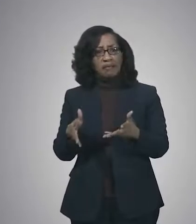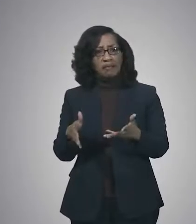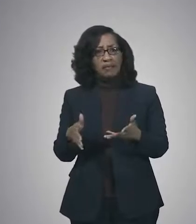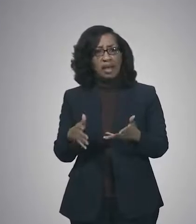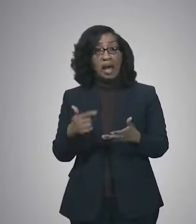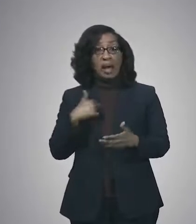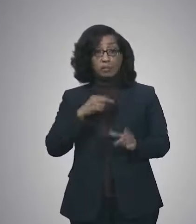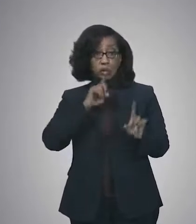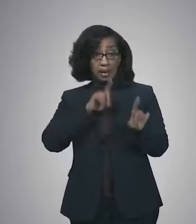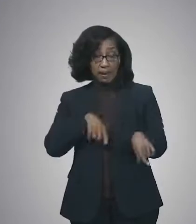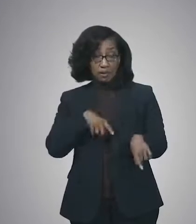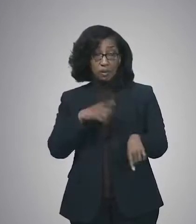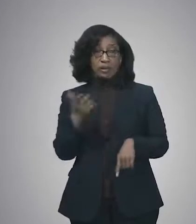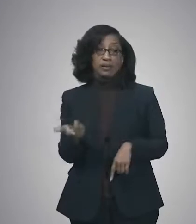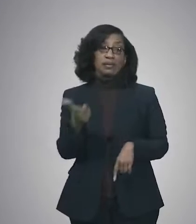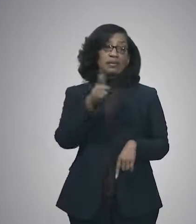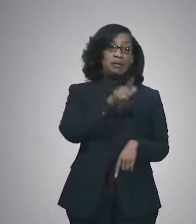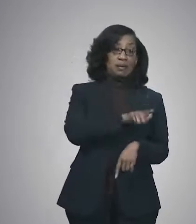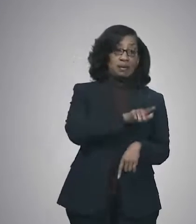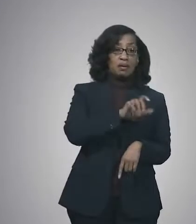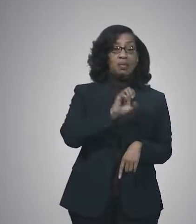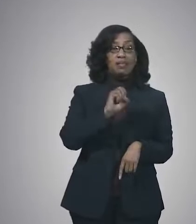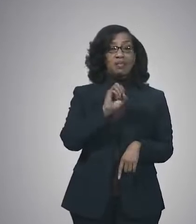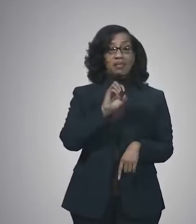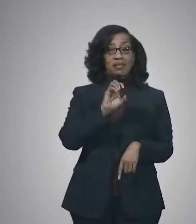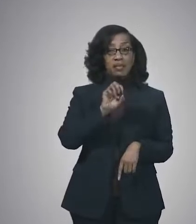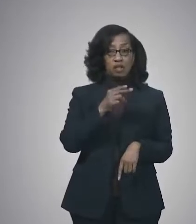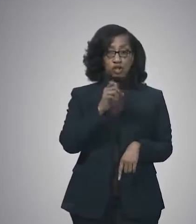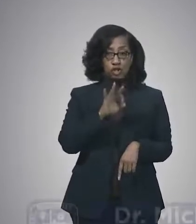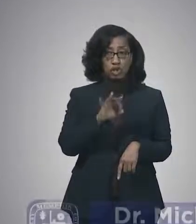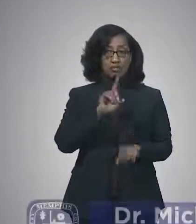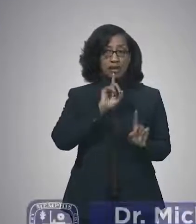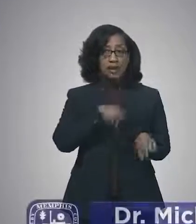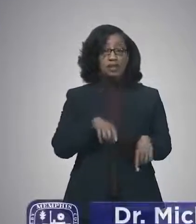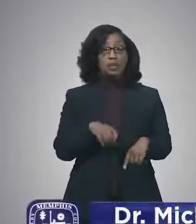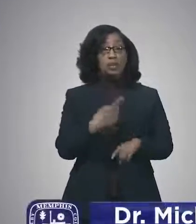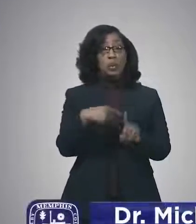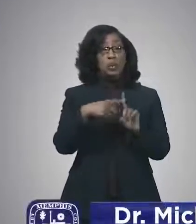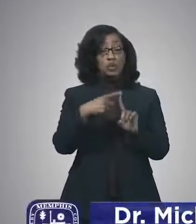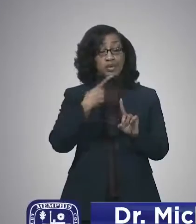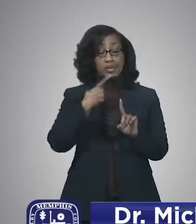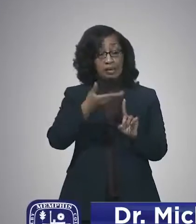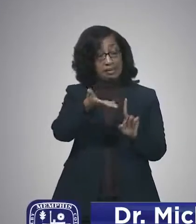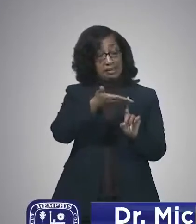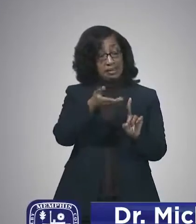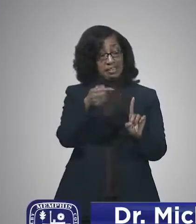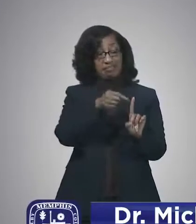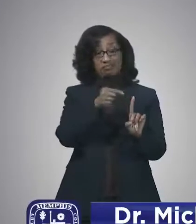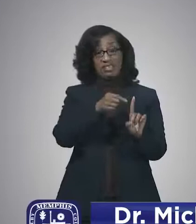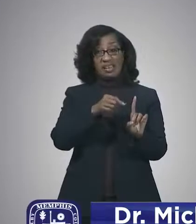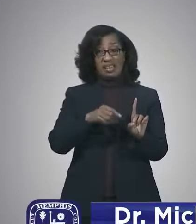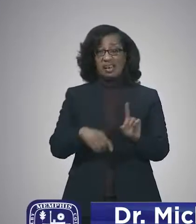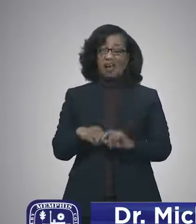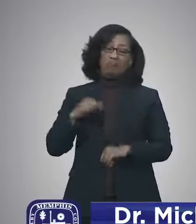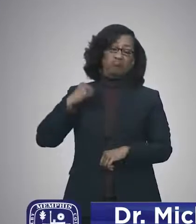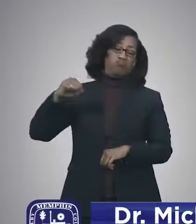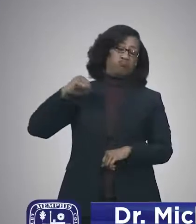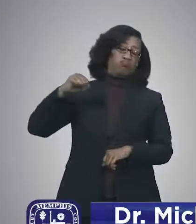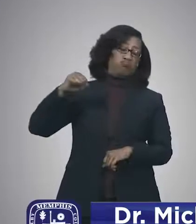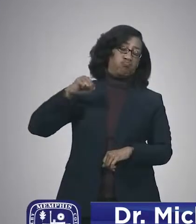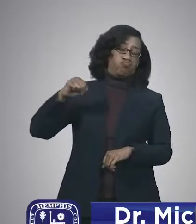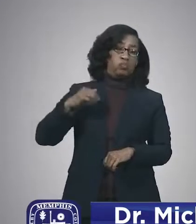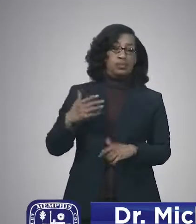and then I'm going to let Chief McGowan come up and answer as well. So when you say convince the unconvincible, I am